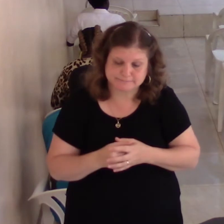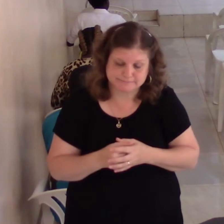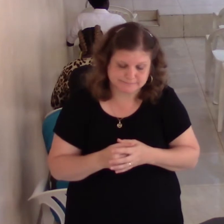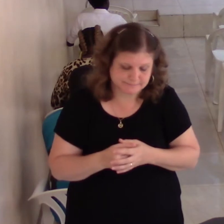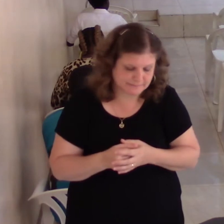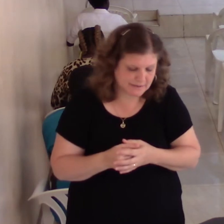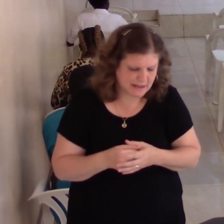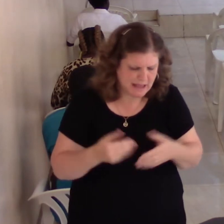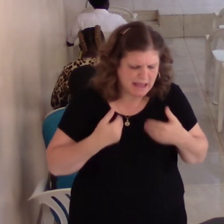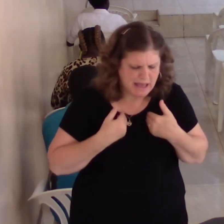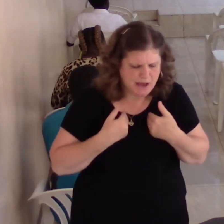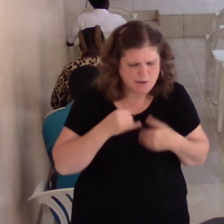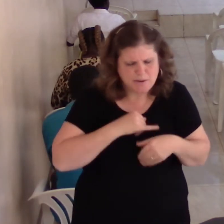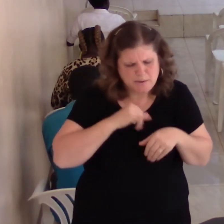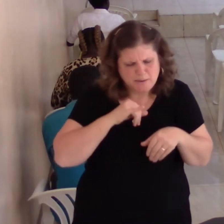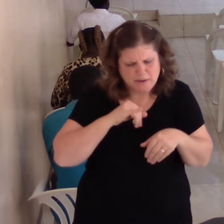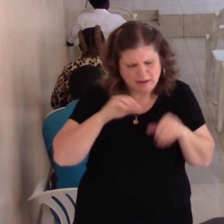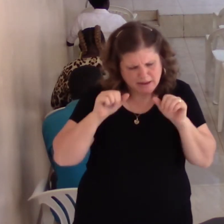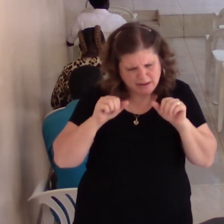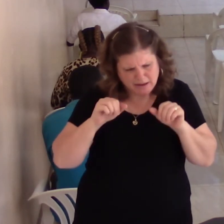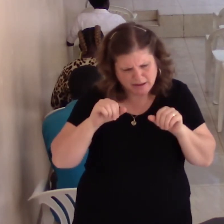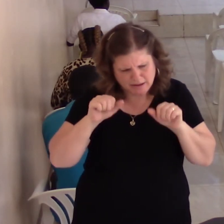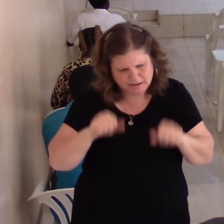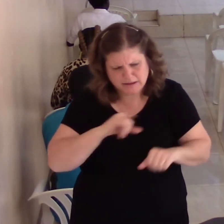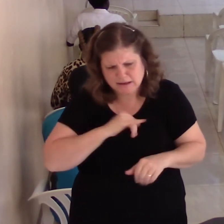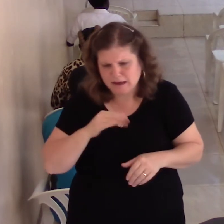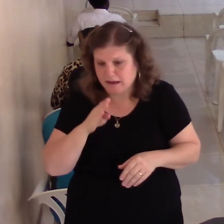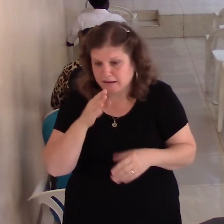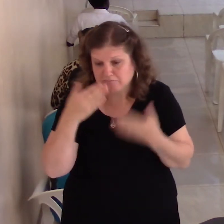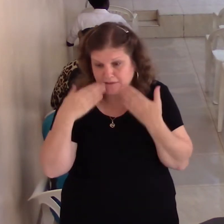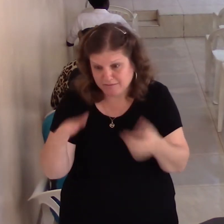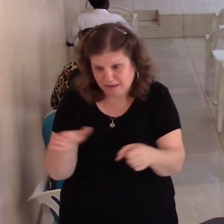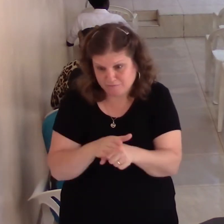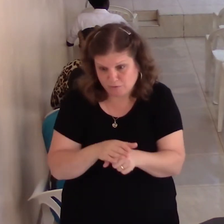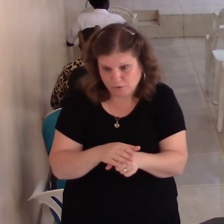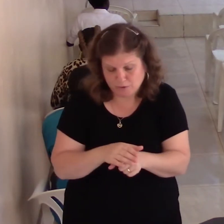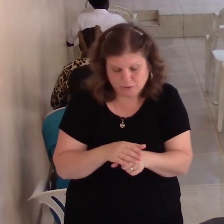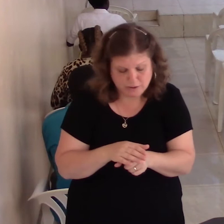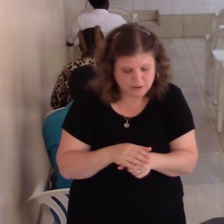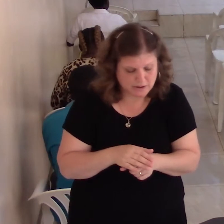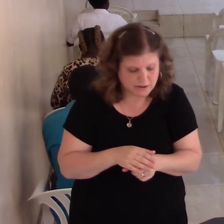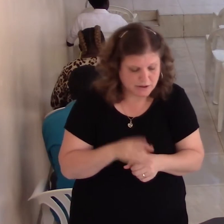thankful when I'm struggling? You're going to shut down. You're a strong little boy. Huh?